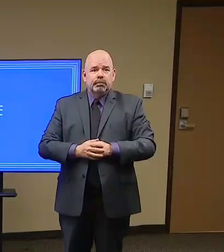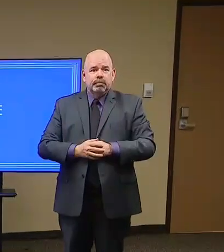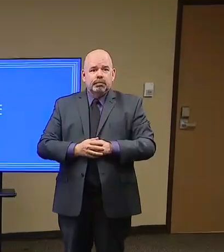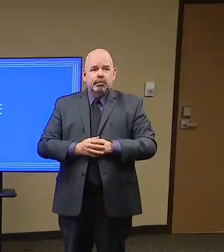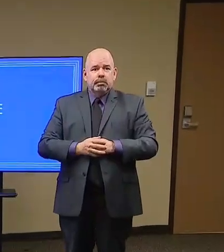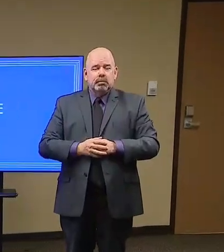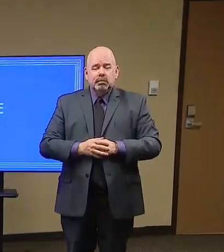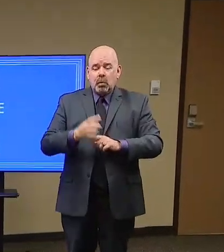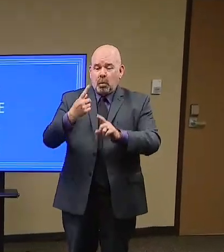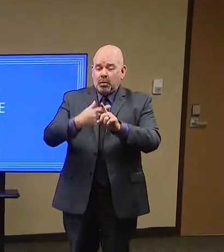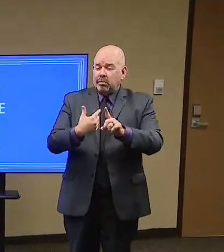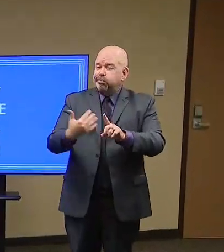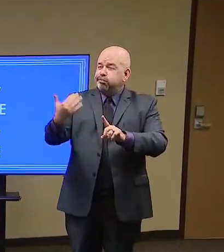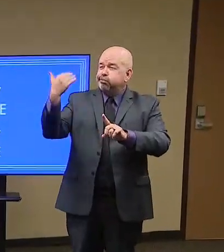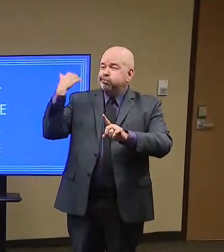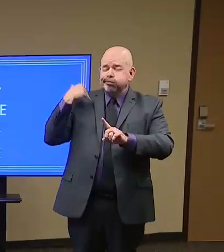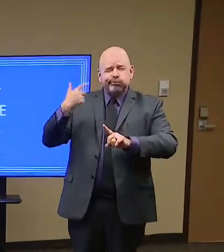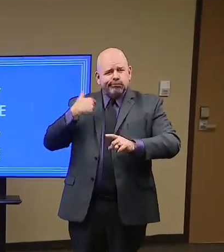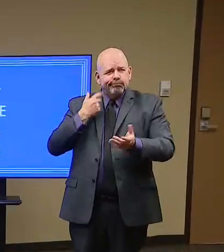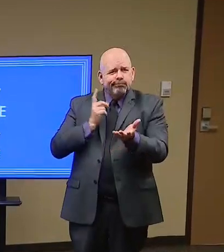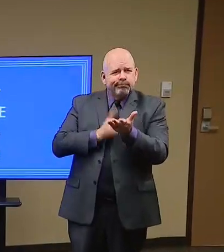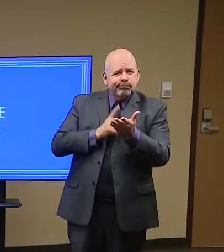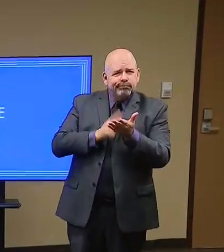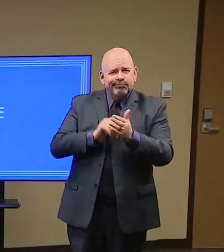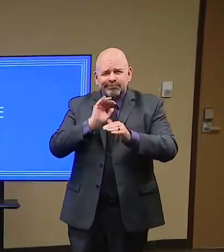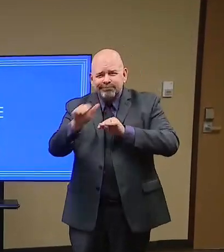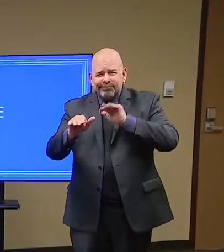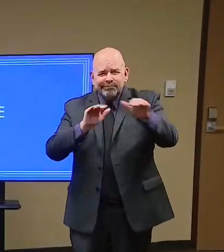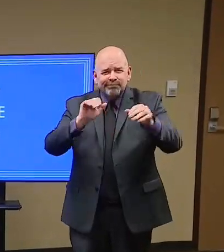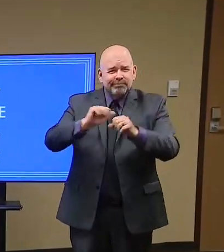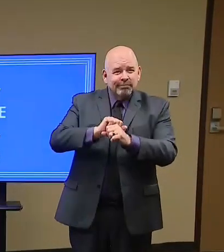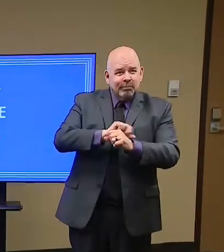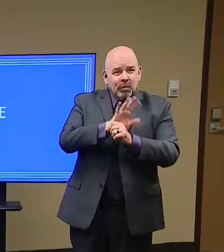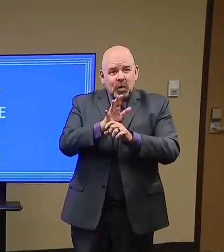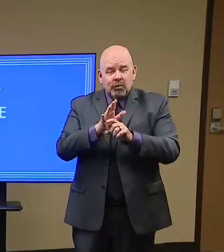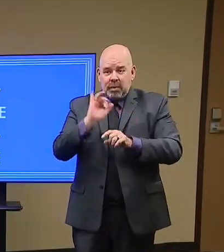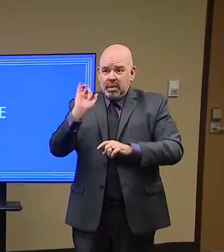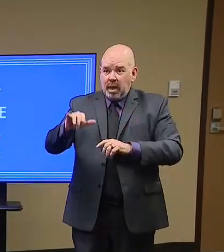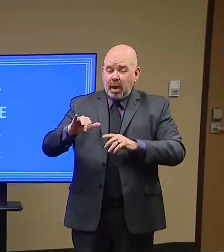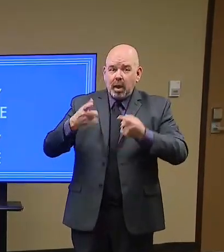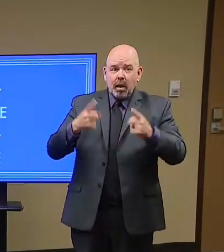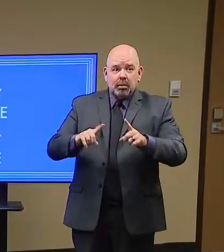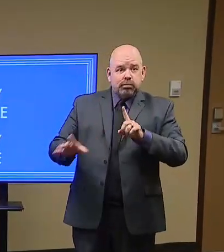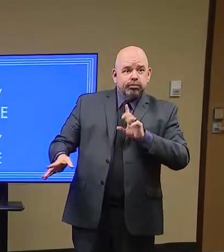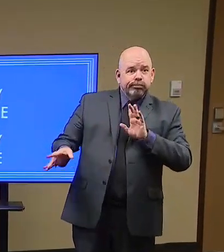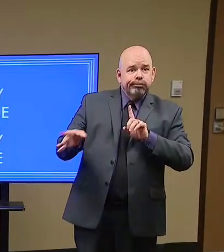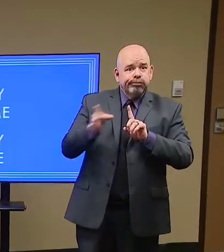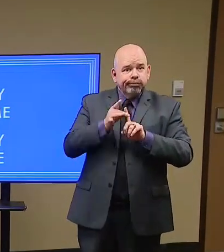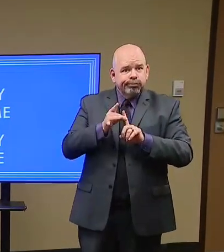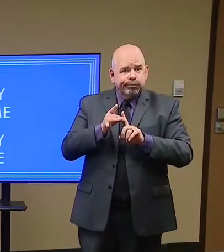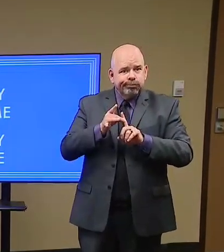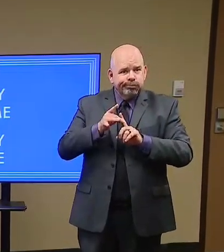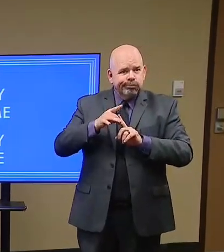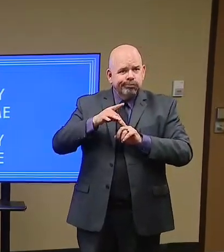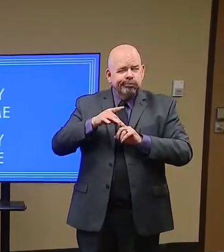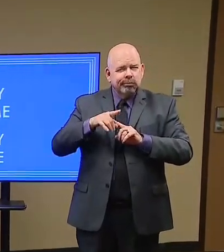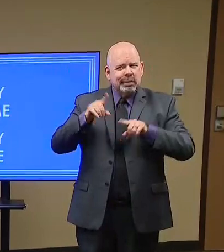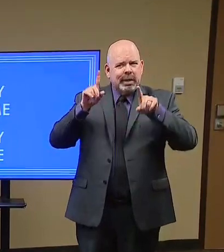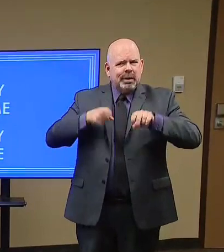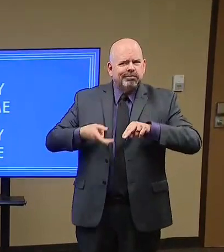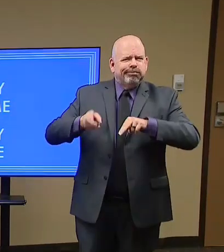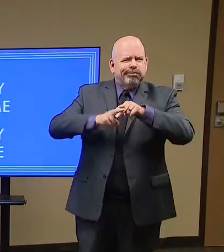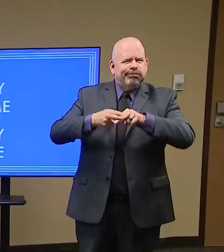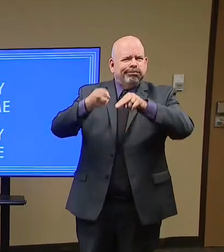new COVID cases and testing because we're going to try to do more and more testing. What we want to focus on is